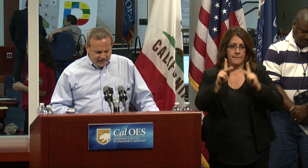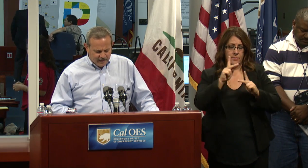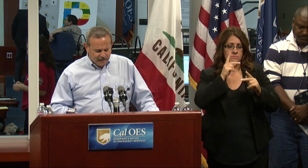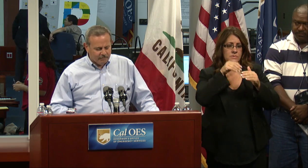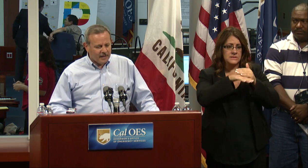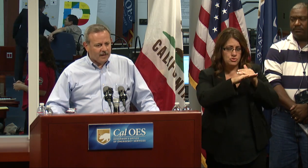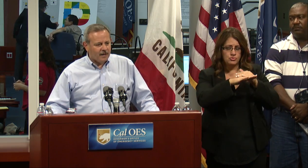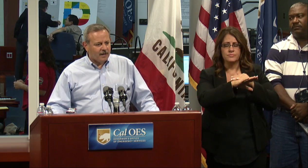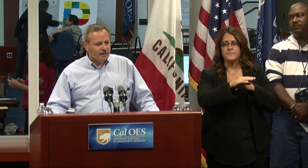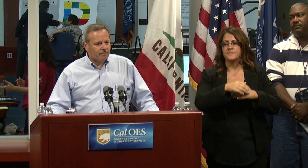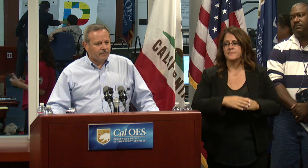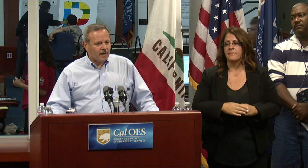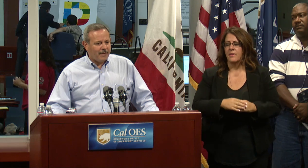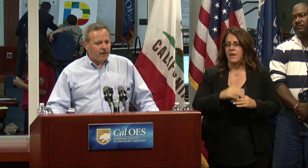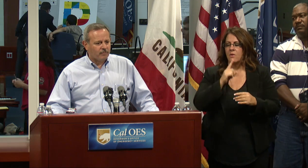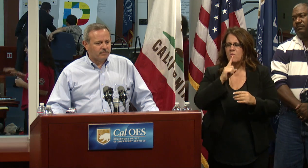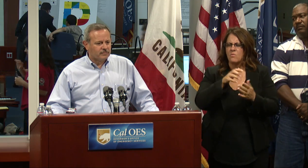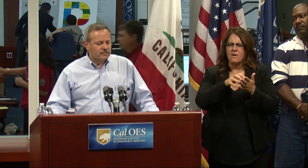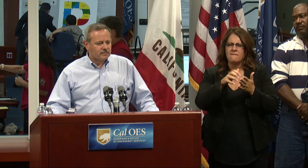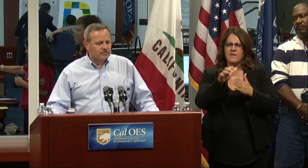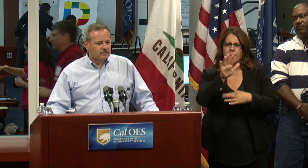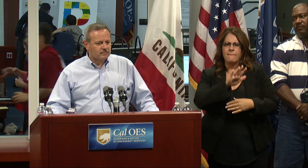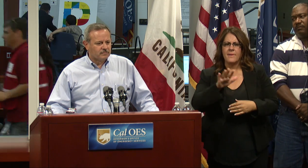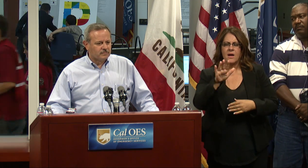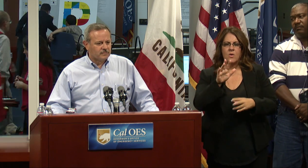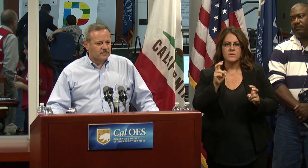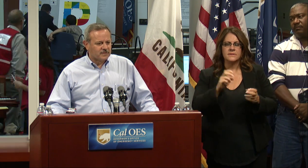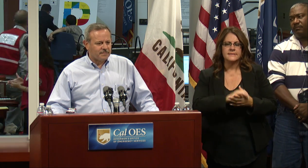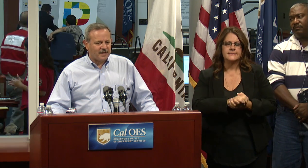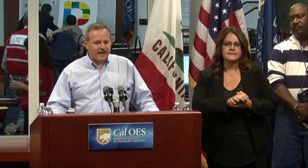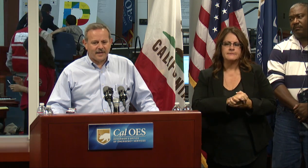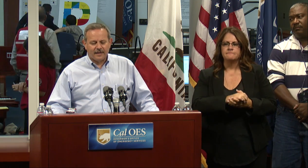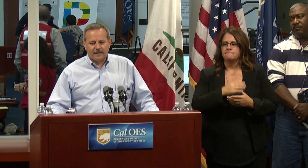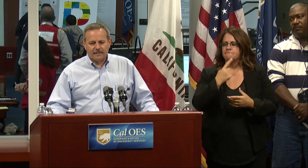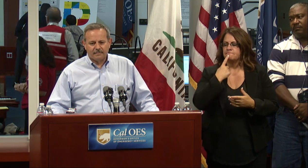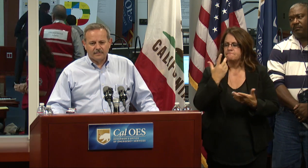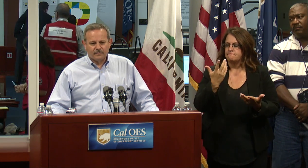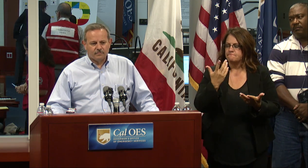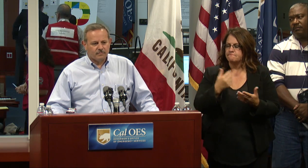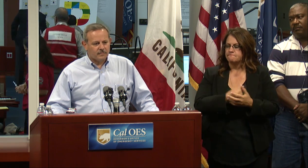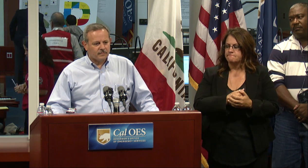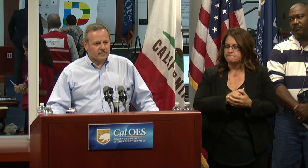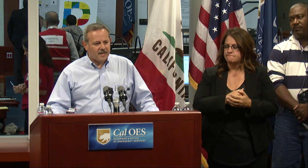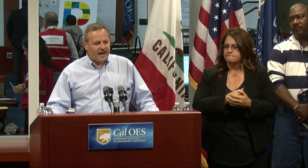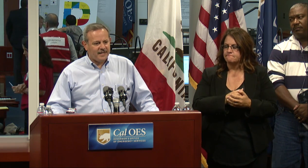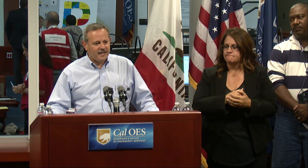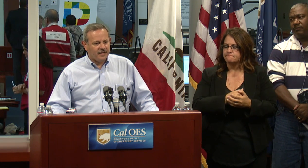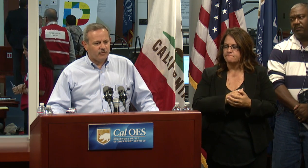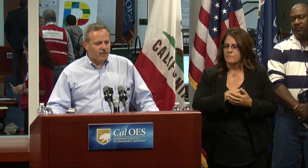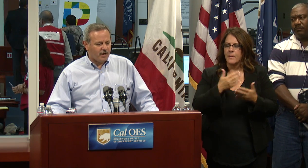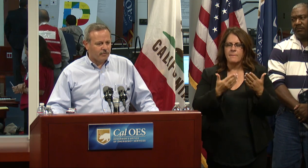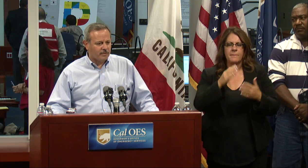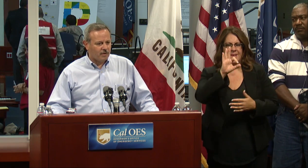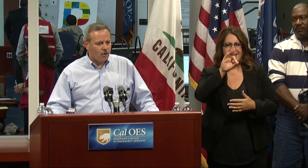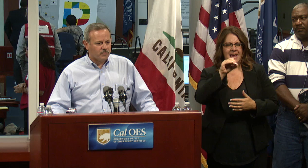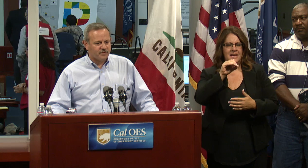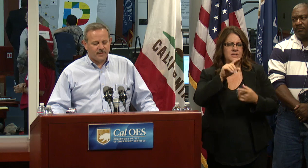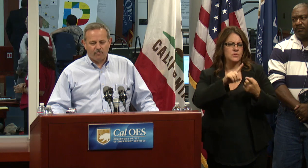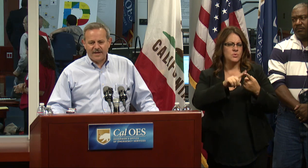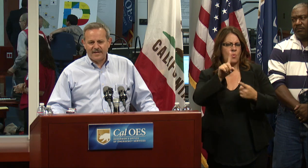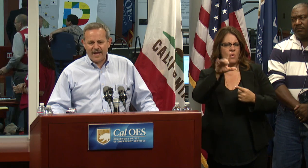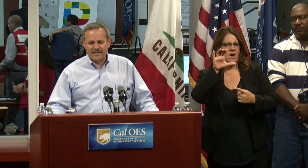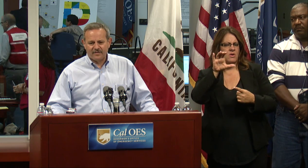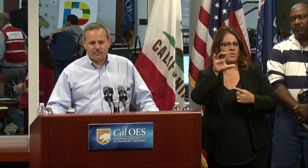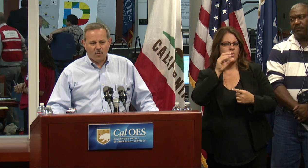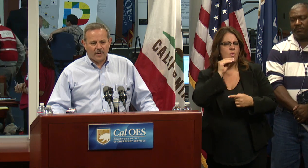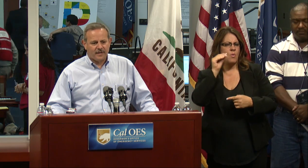Roughly about something like 90 to 100 homes have